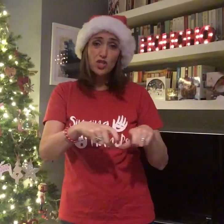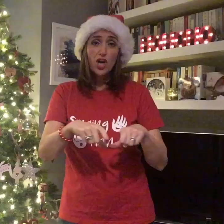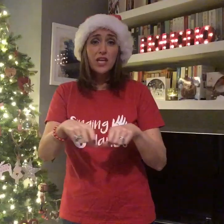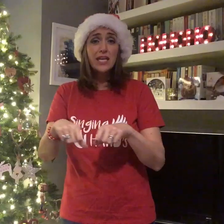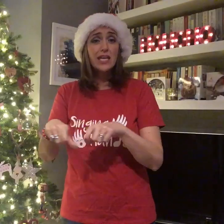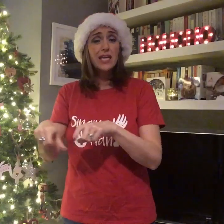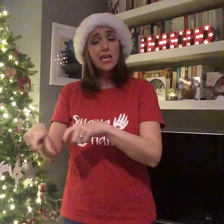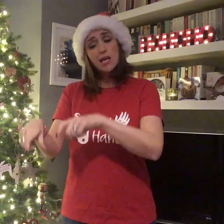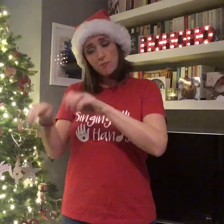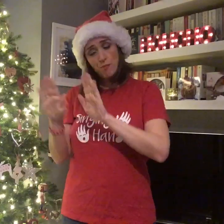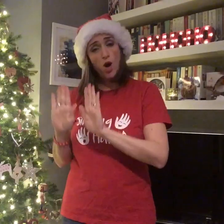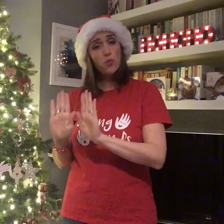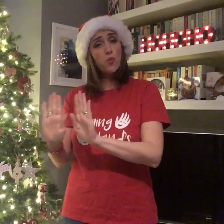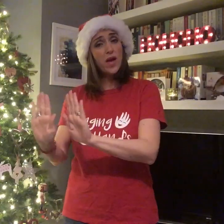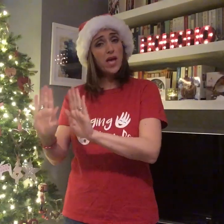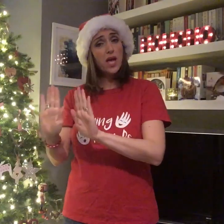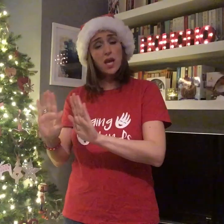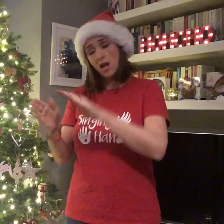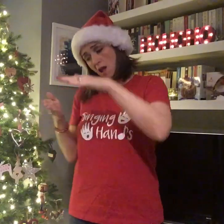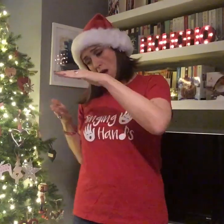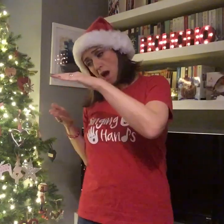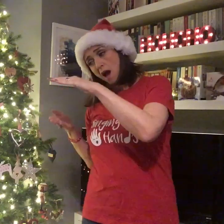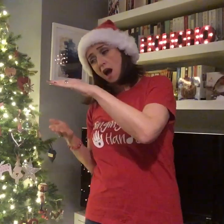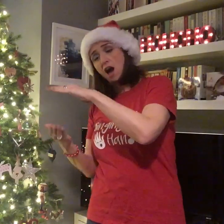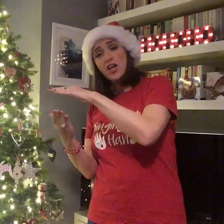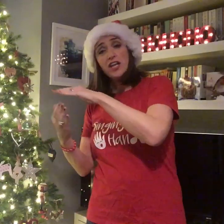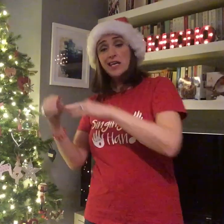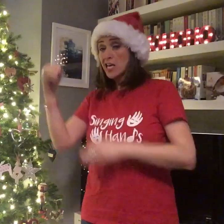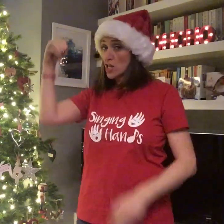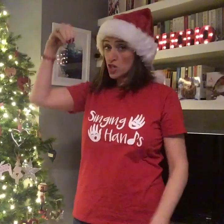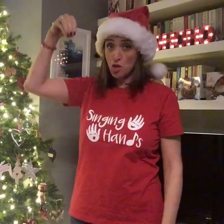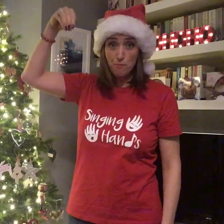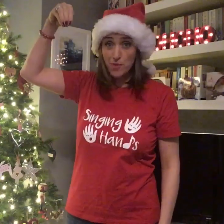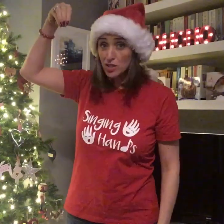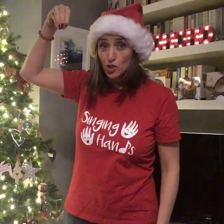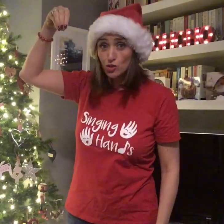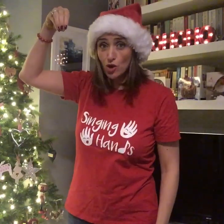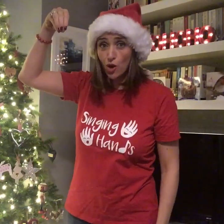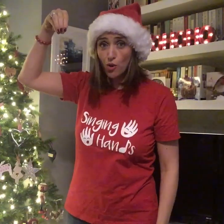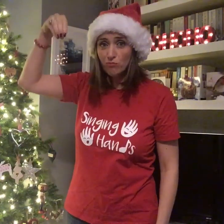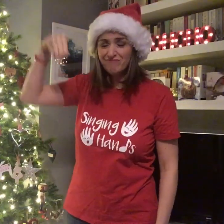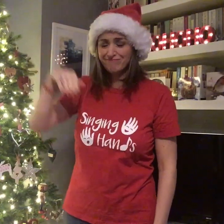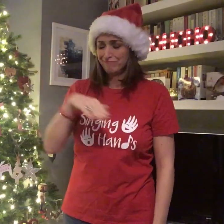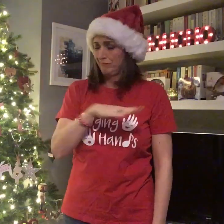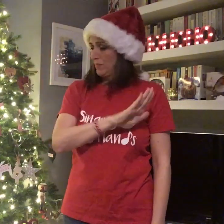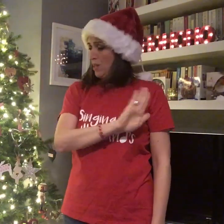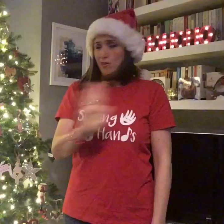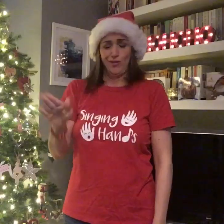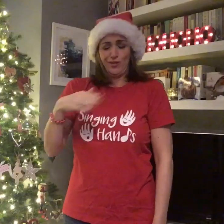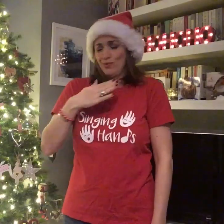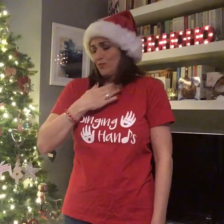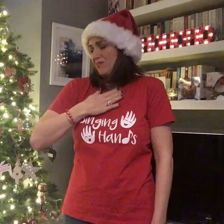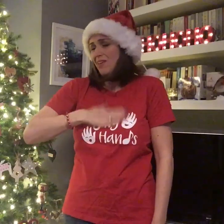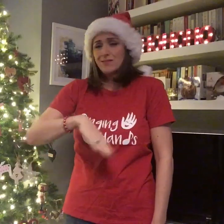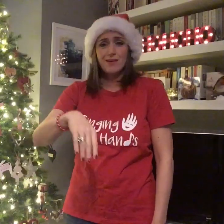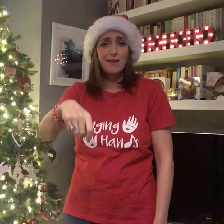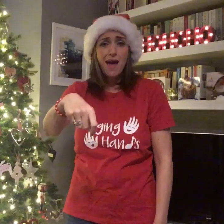gonna keep on with, underneath the mistletoe There's no sense in